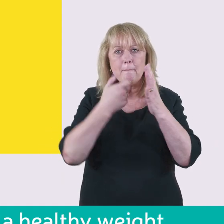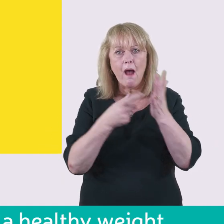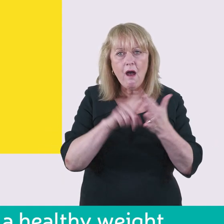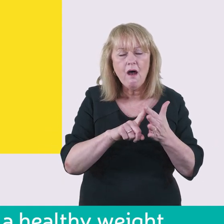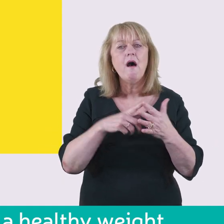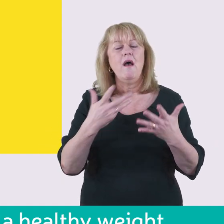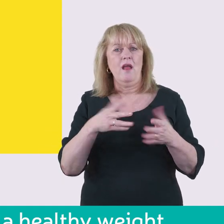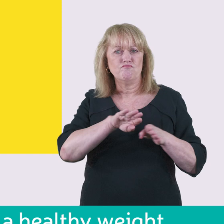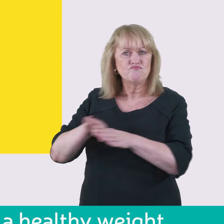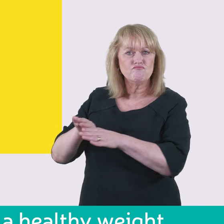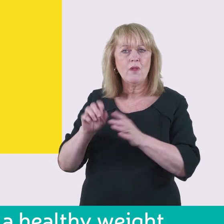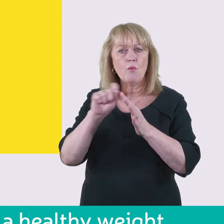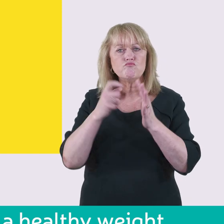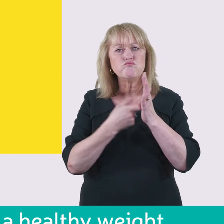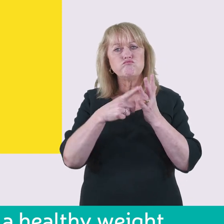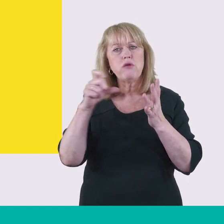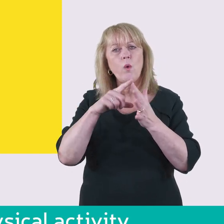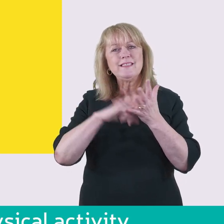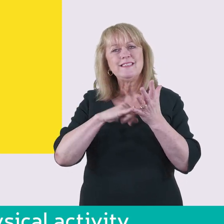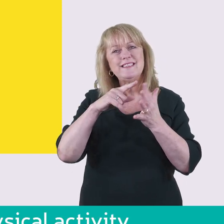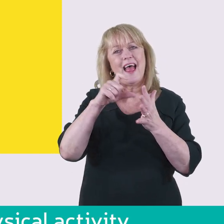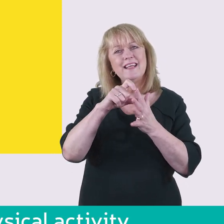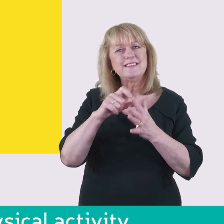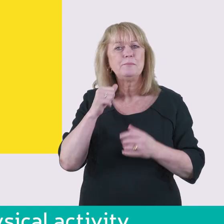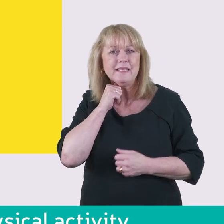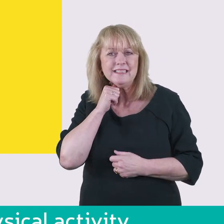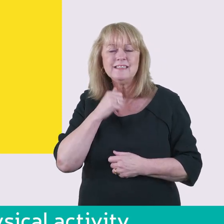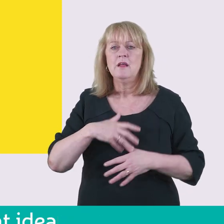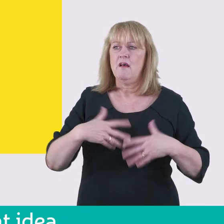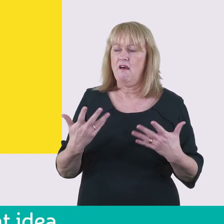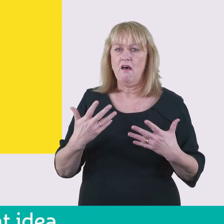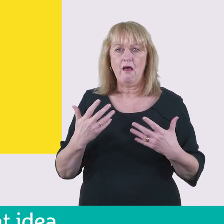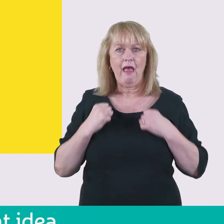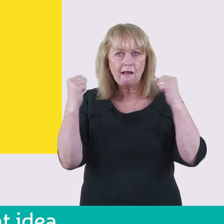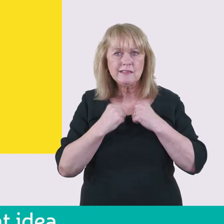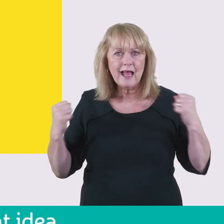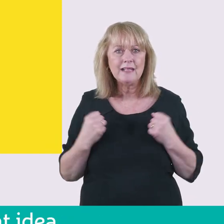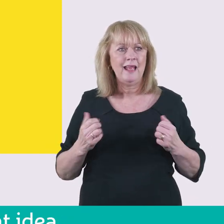keeping yourself at a healthy weight. Increasing your physical activity is also a great idea.